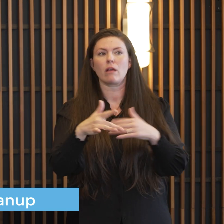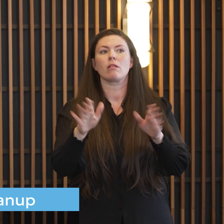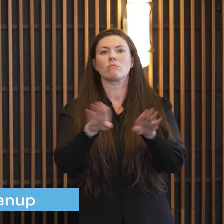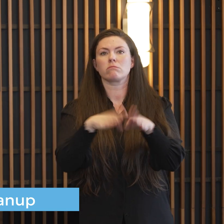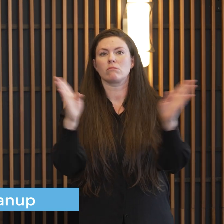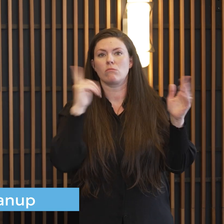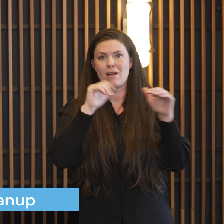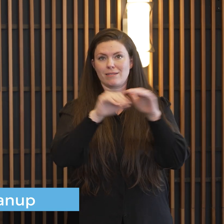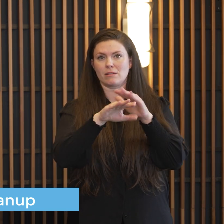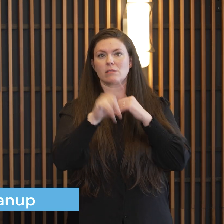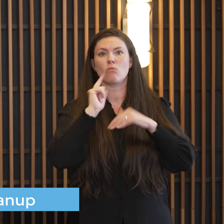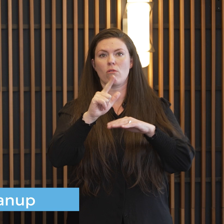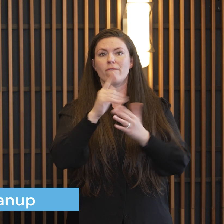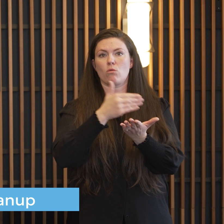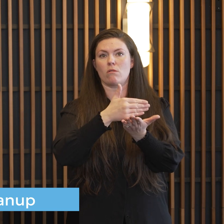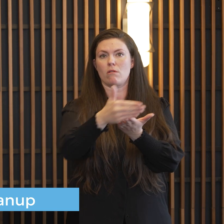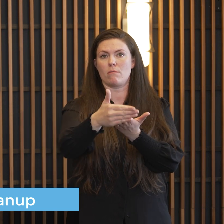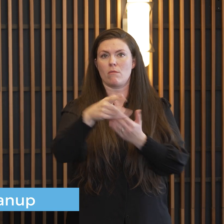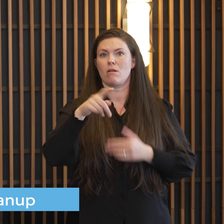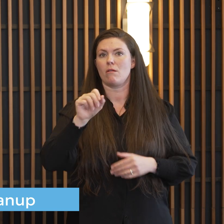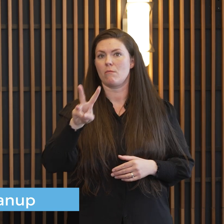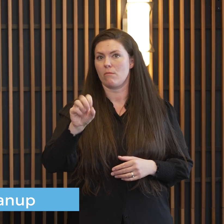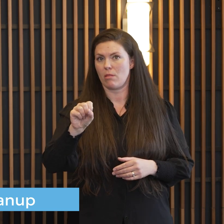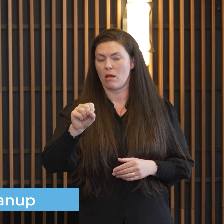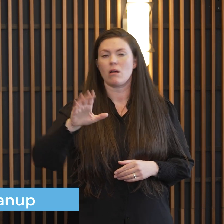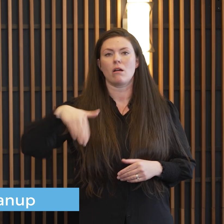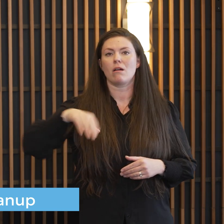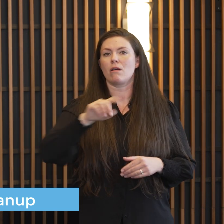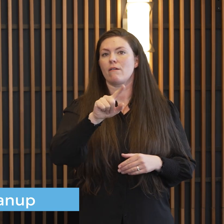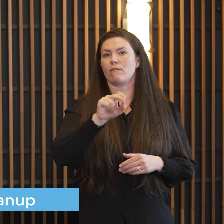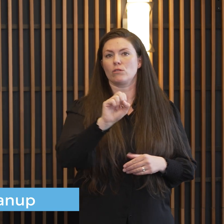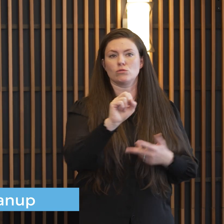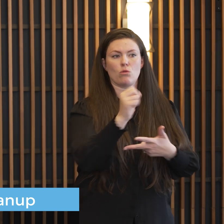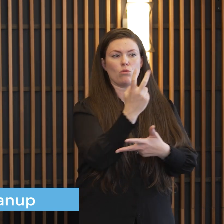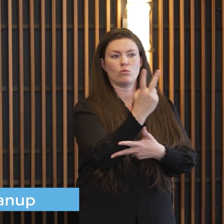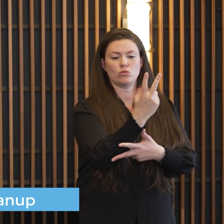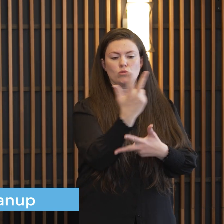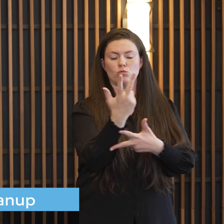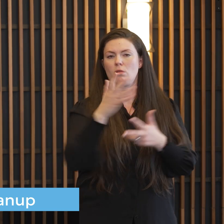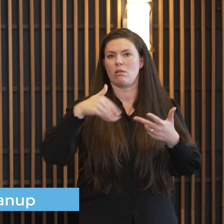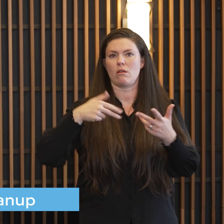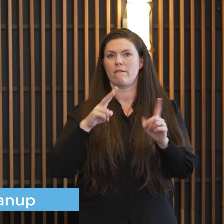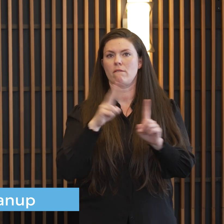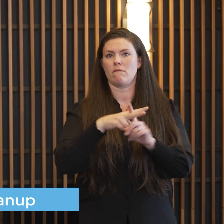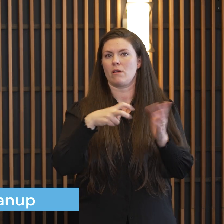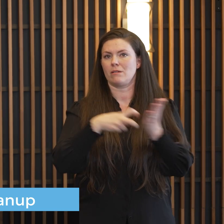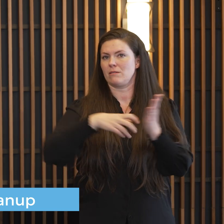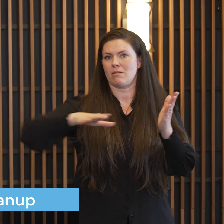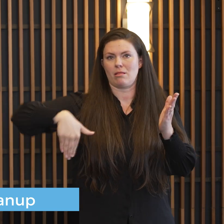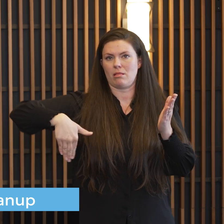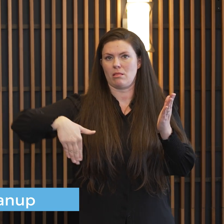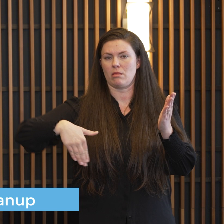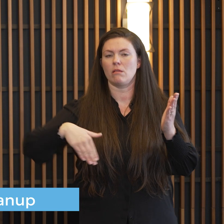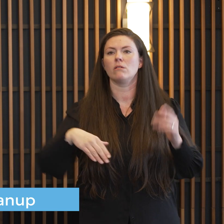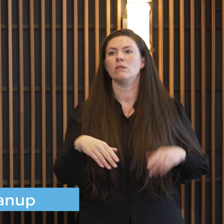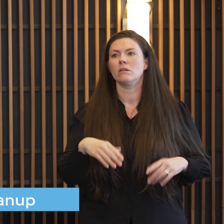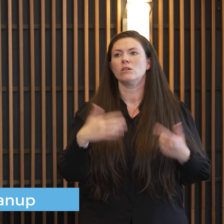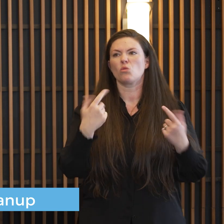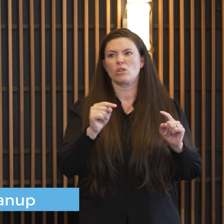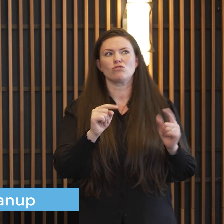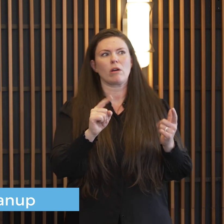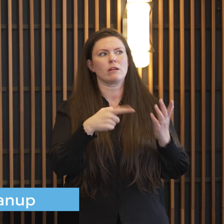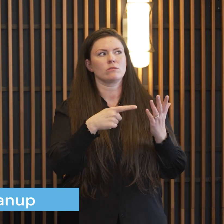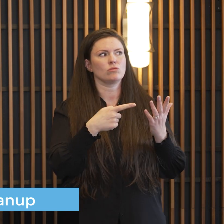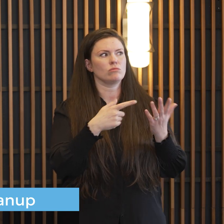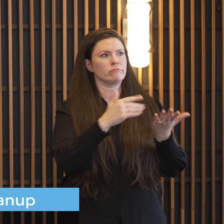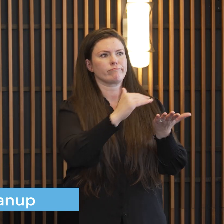we have not moved into a zone two or three for any ticketing or operations they're trying to be give a